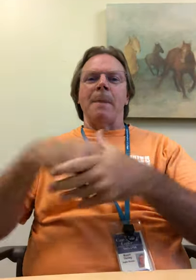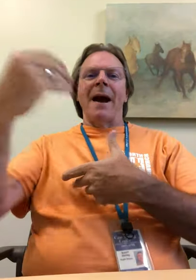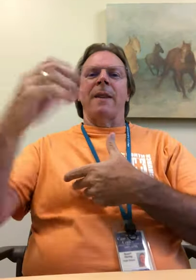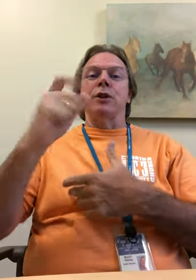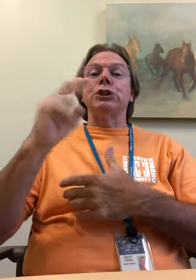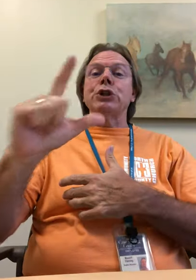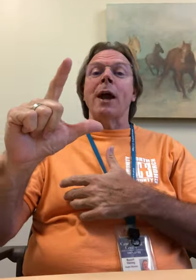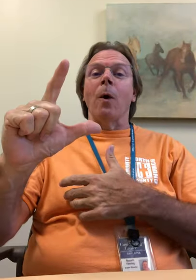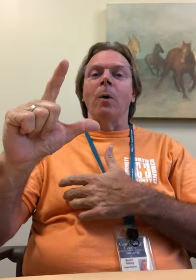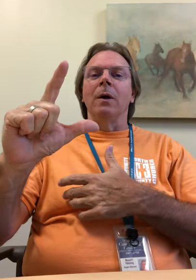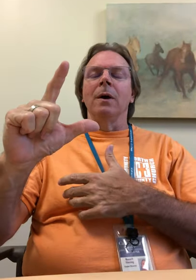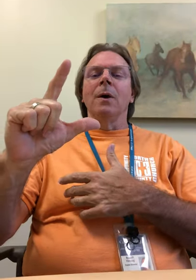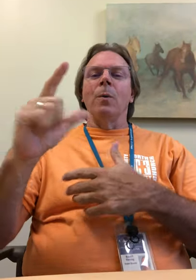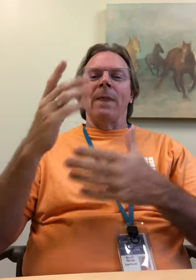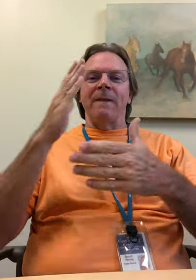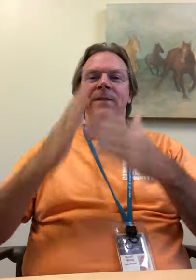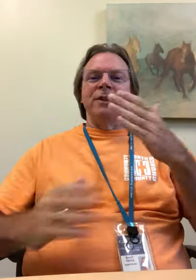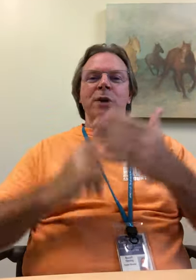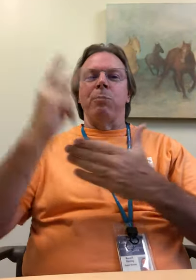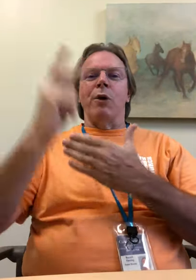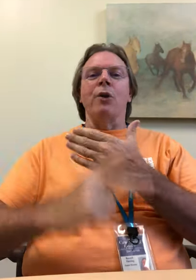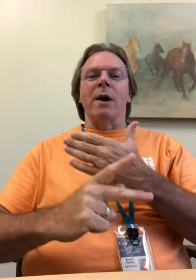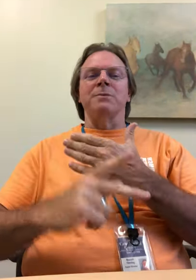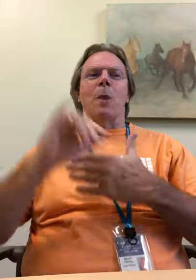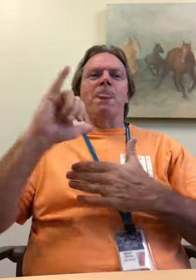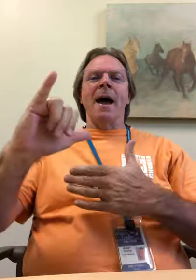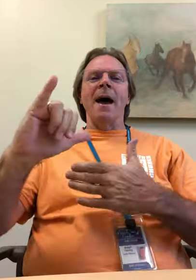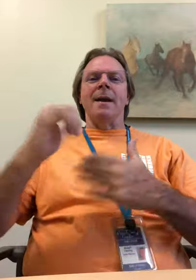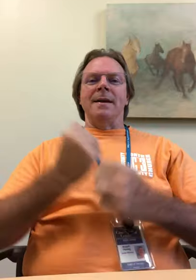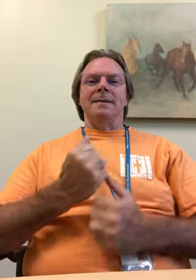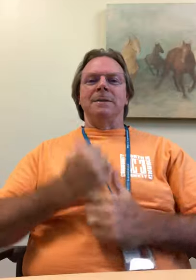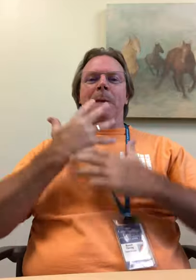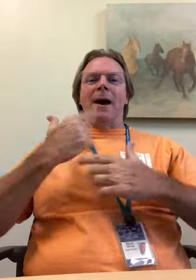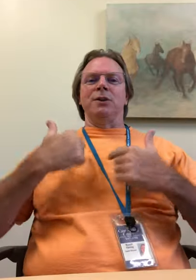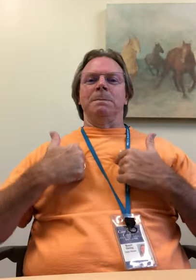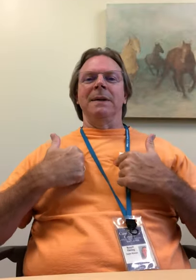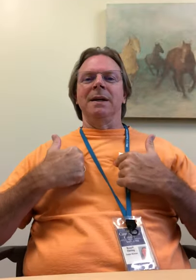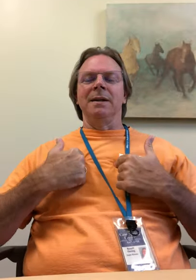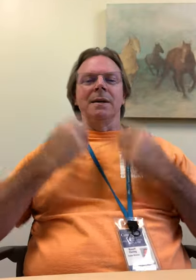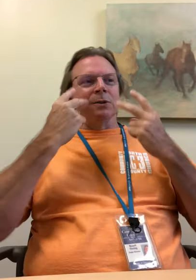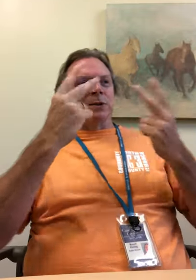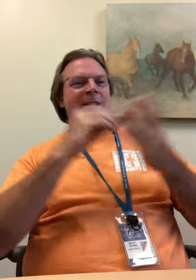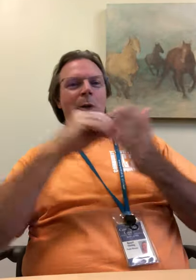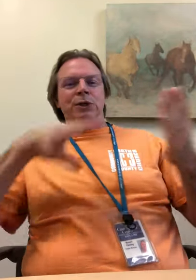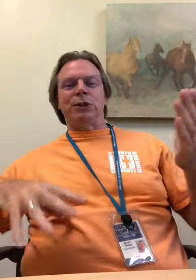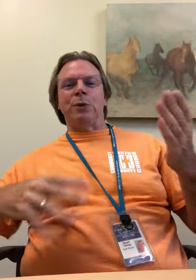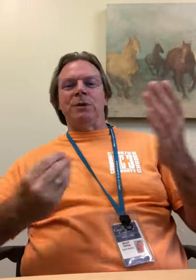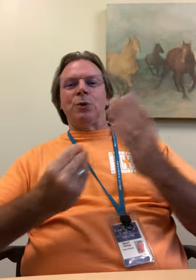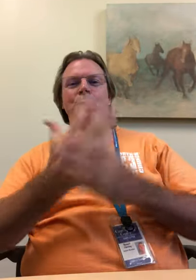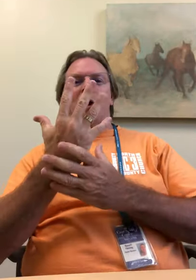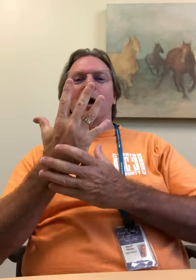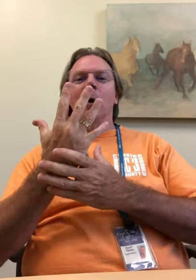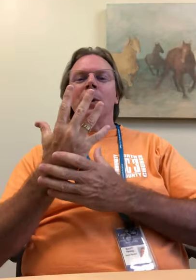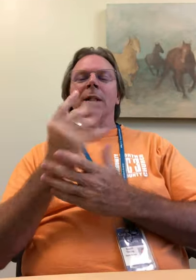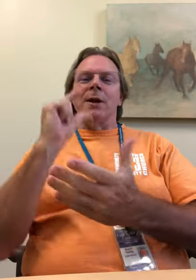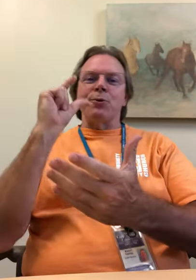come out of their shell when they finish our program. So that inspires me to see our students grow and